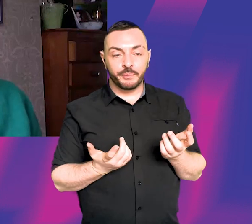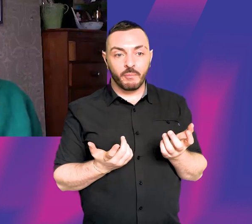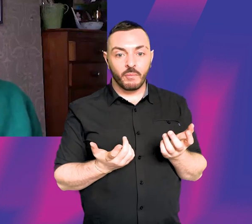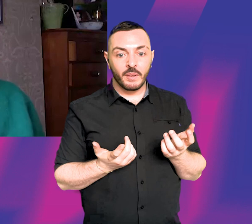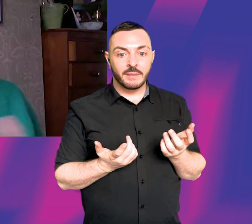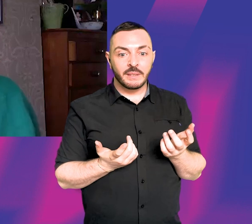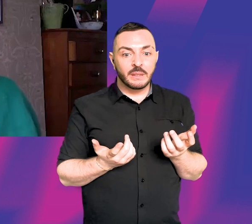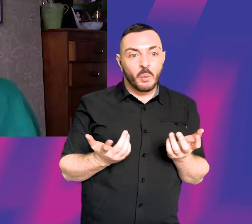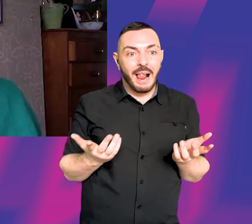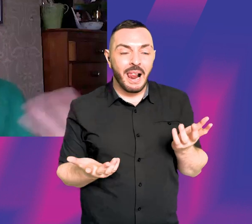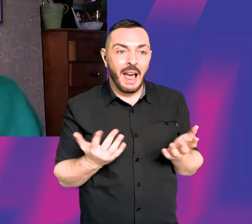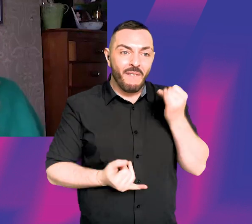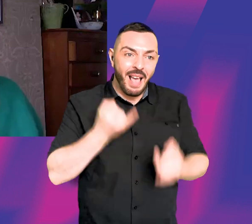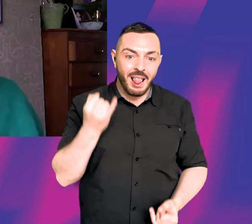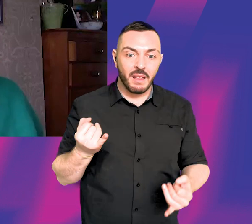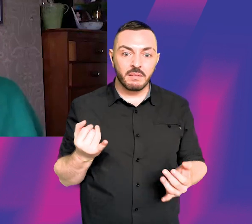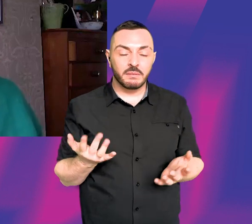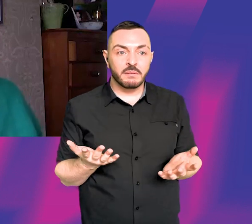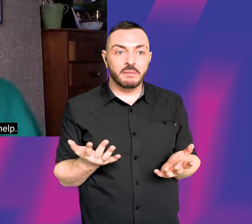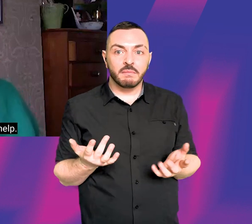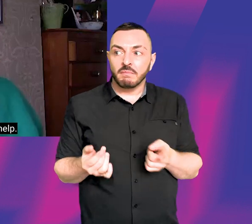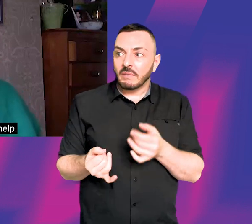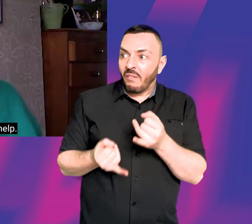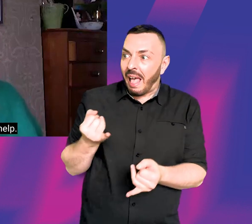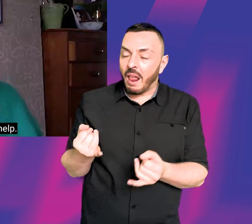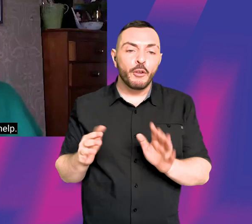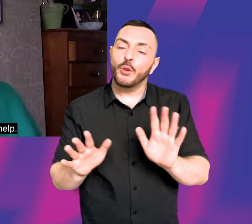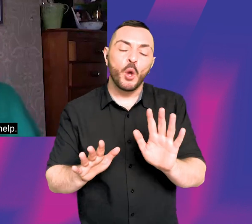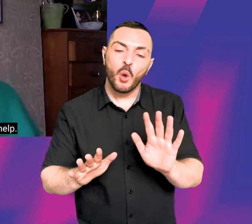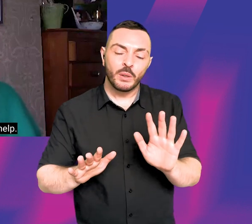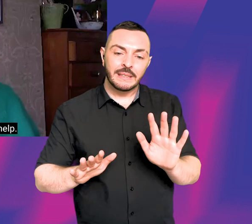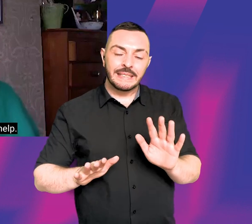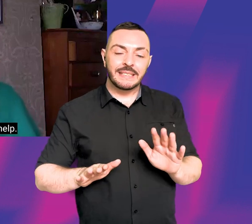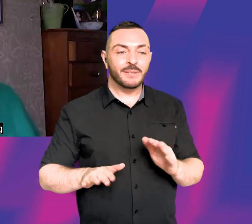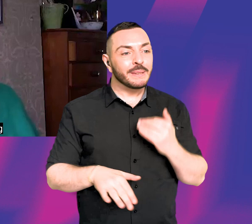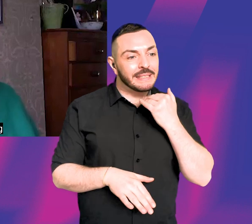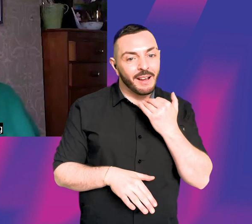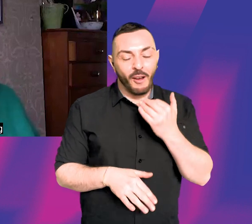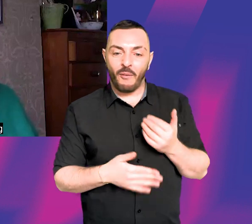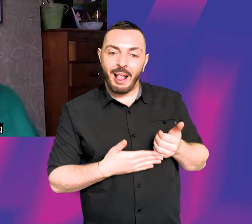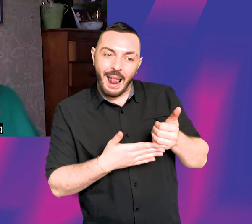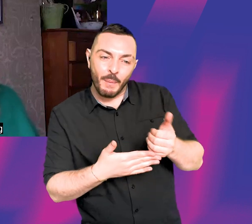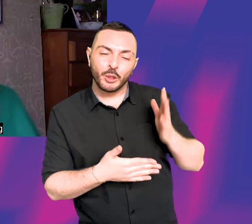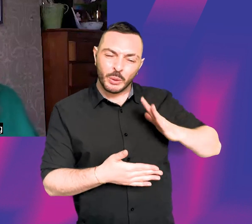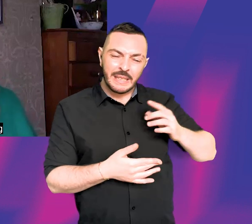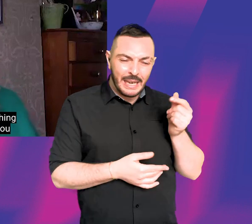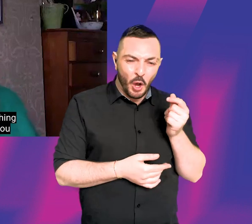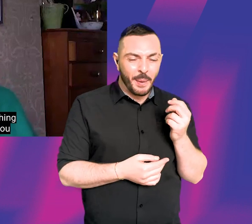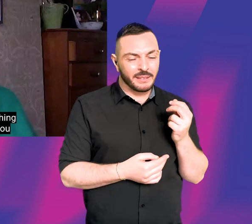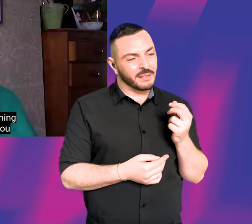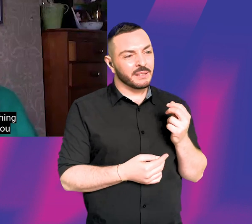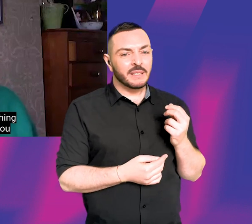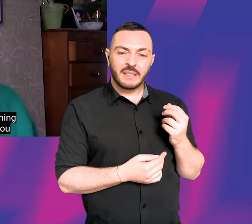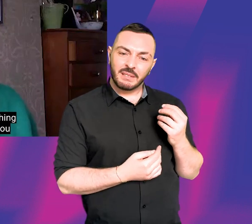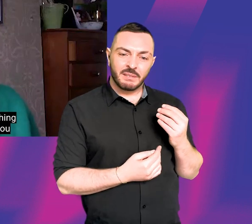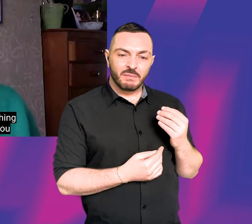you're sort of going, well, I failed and you probably haven't failed. You probably just haven't had enough help. You just need a little bit of coaching sometimes.